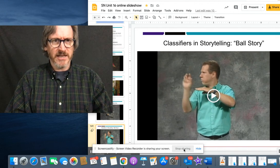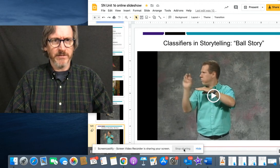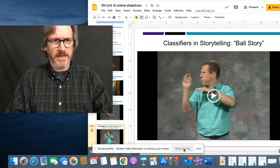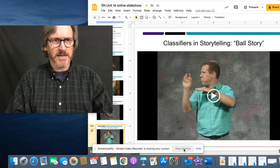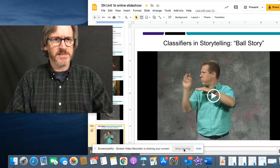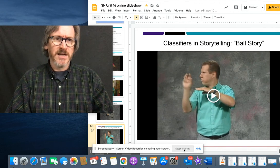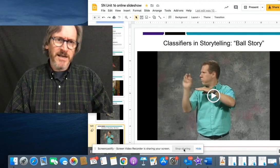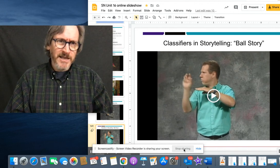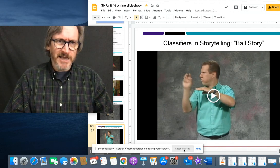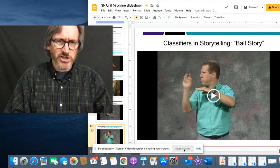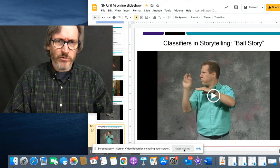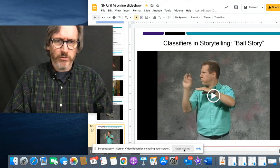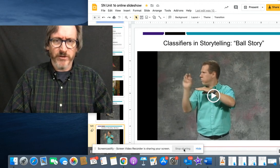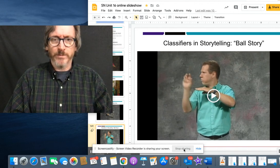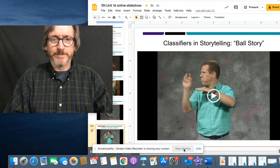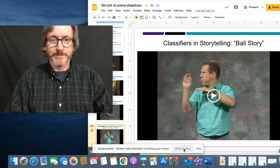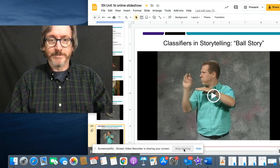in 16 because it's good review. you. Thank